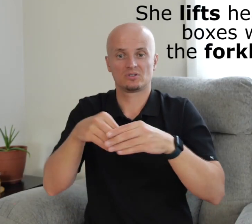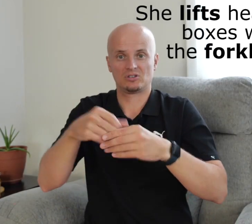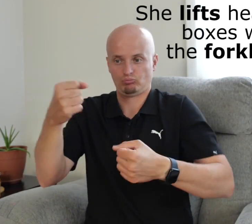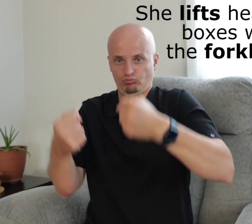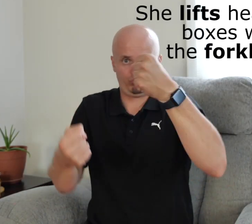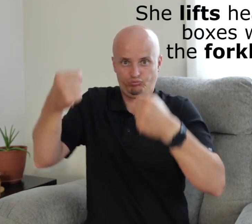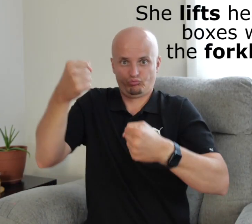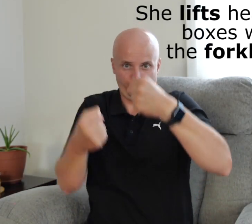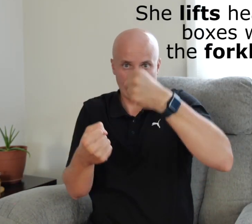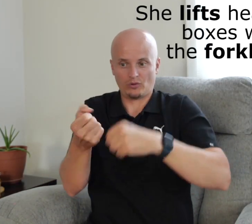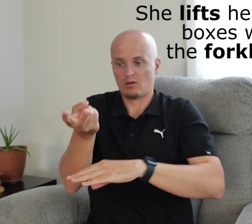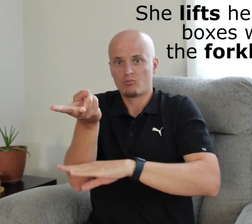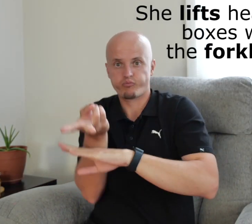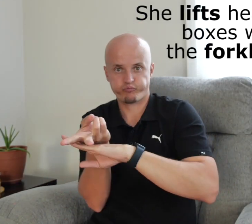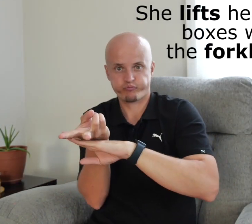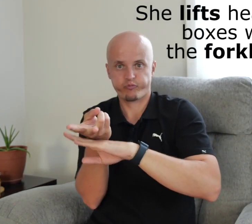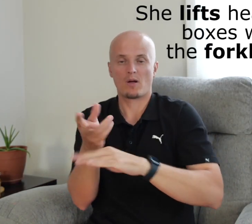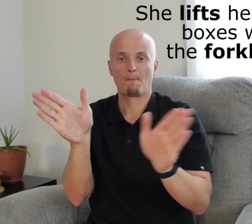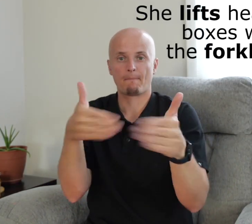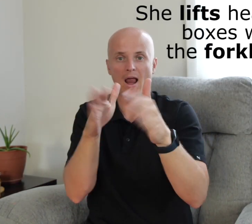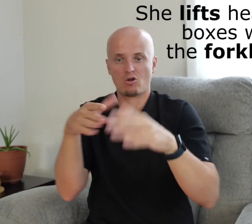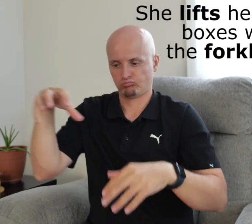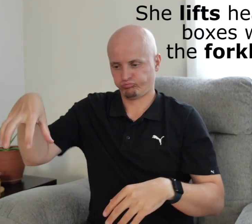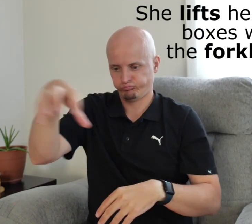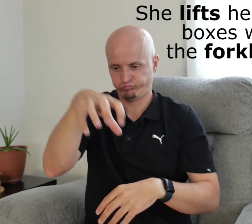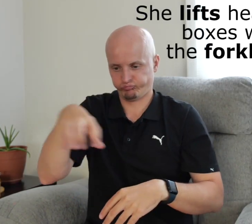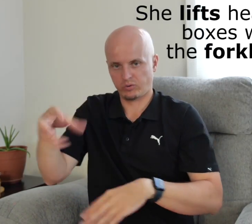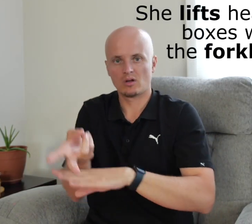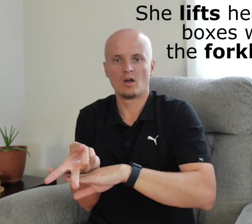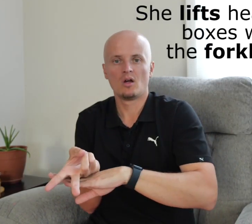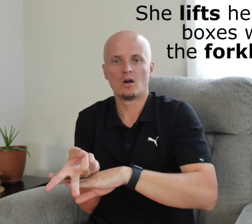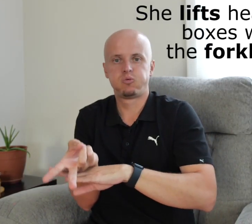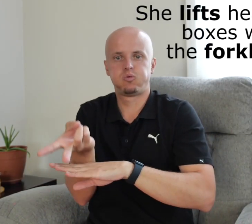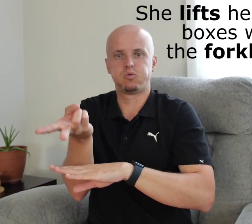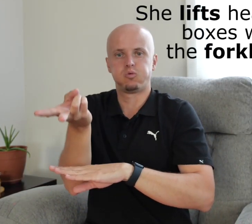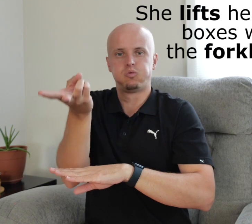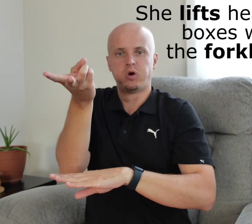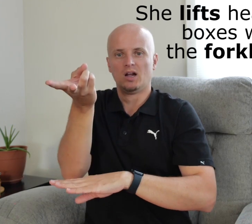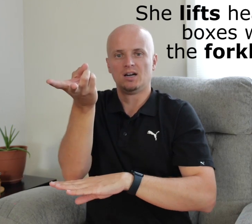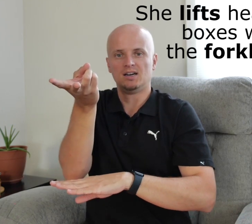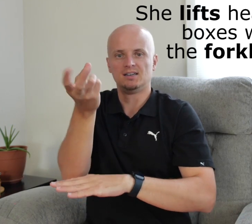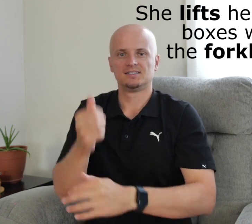There's a person in the forklift and boxes all around. The forklift lifts the boxes.